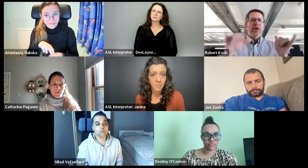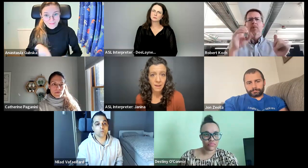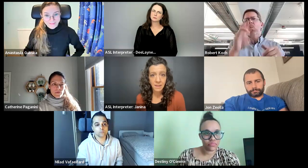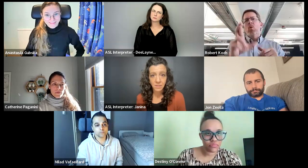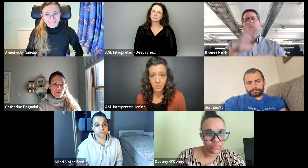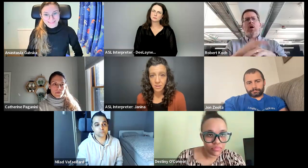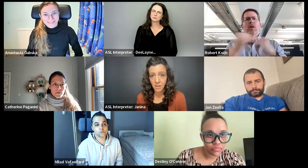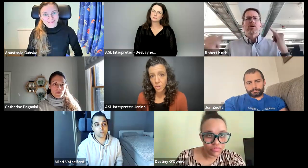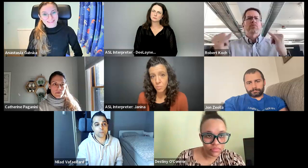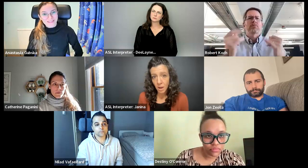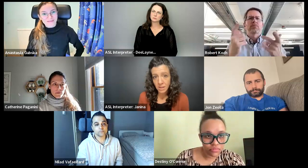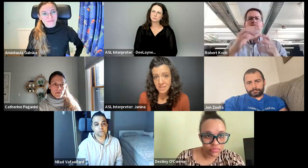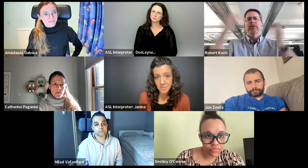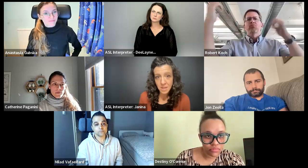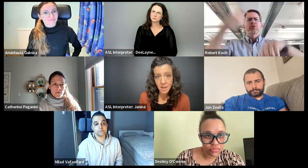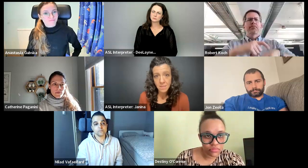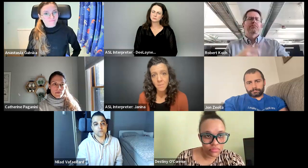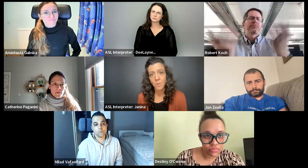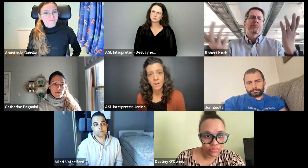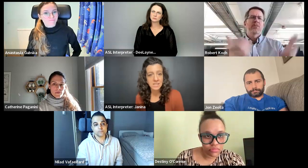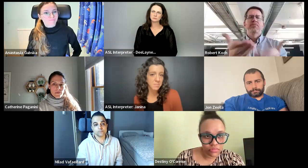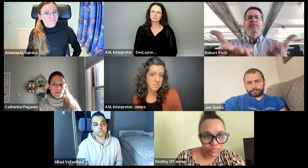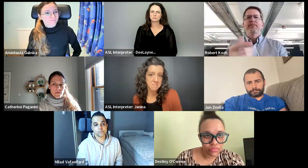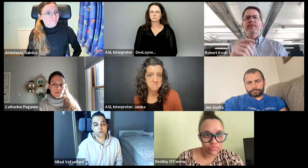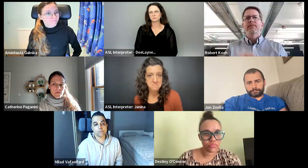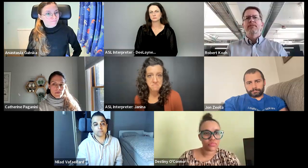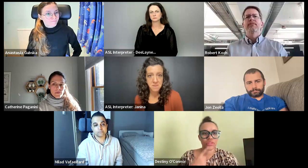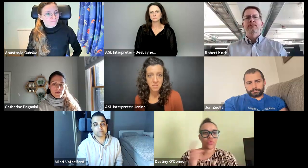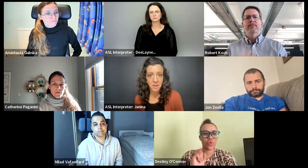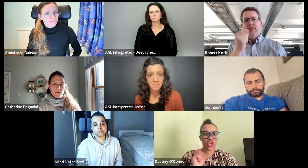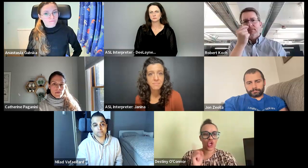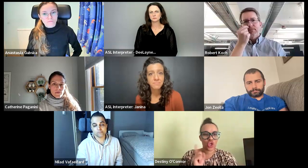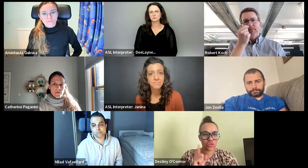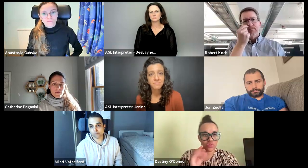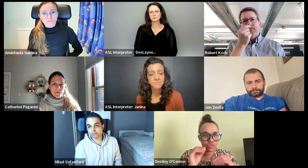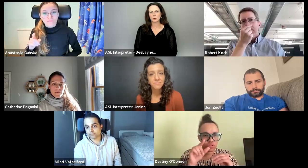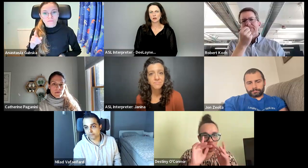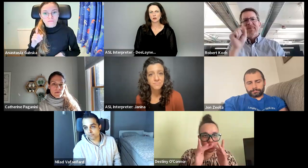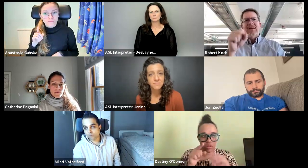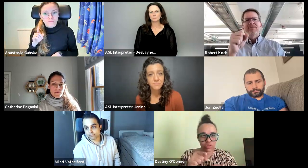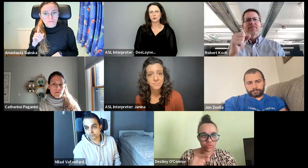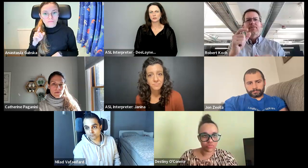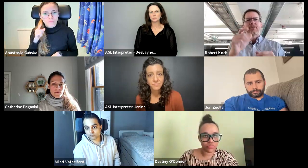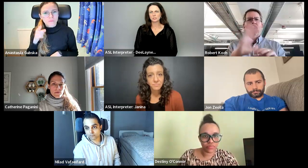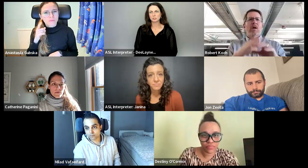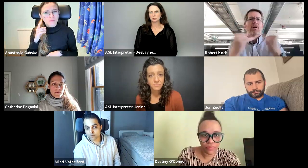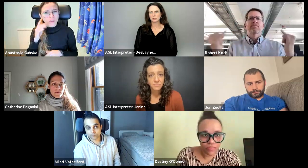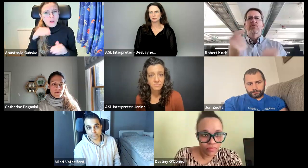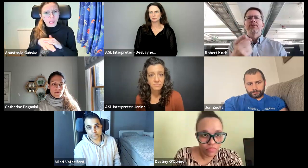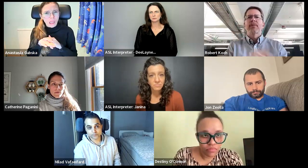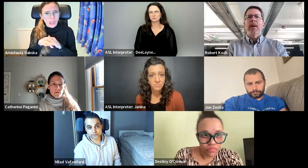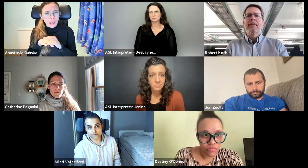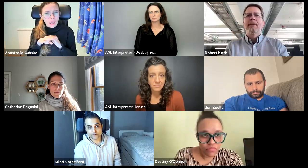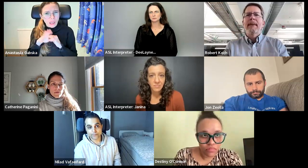Um, I can do it at KubeCon at the same time or at a separate time. Either way. Where? Where? do you teach it